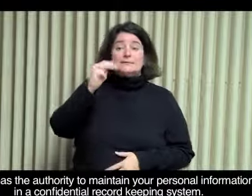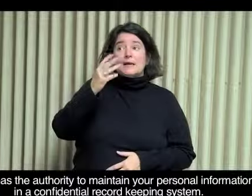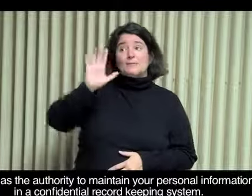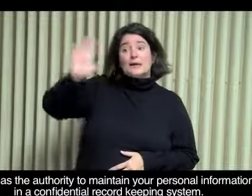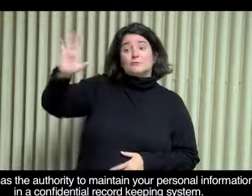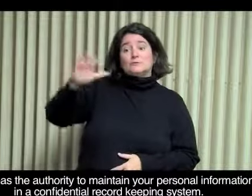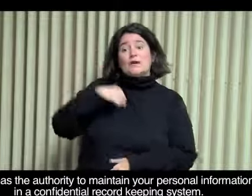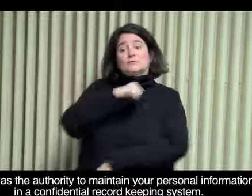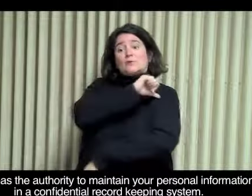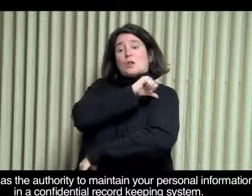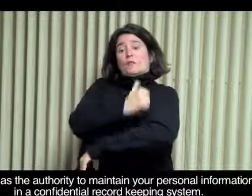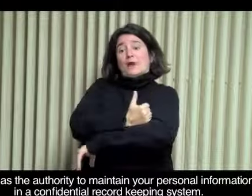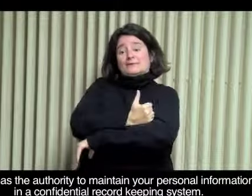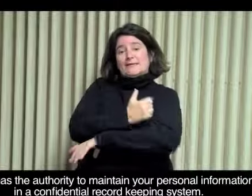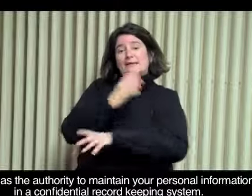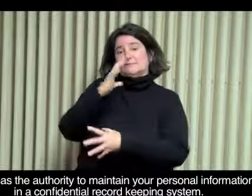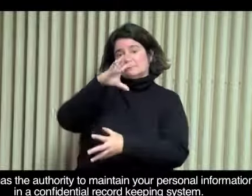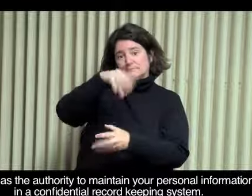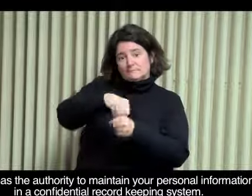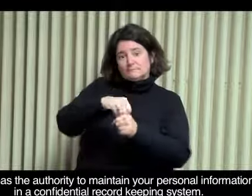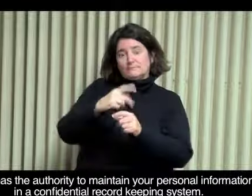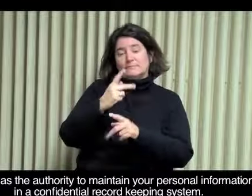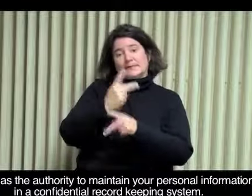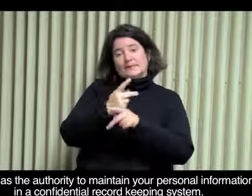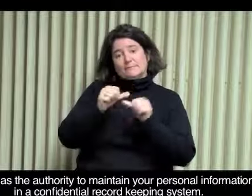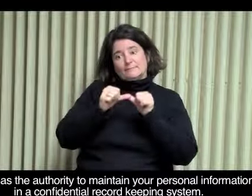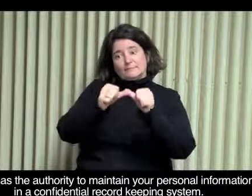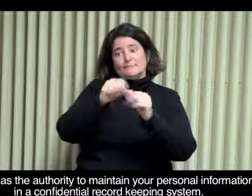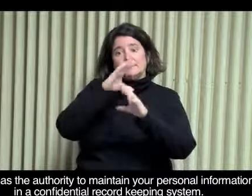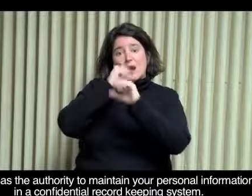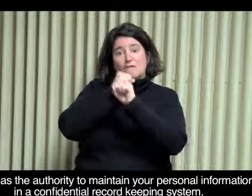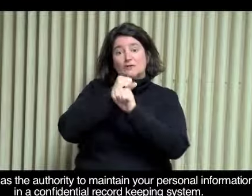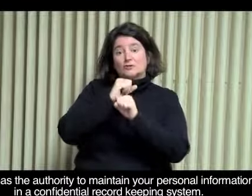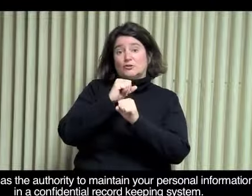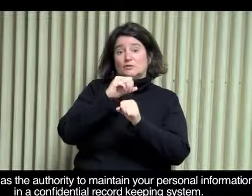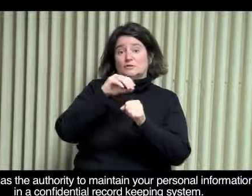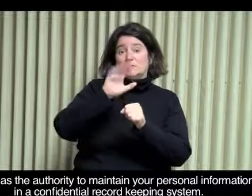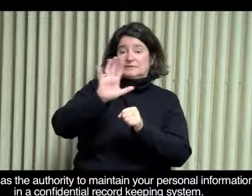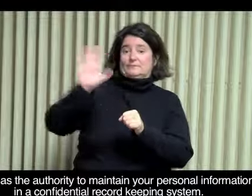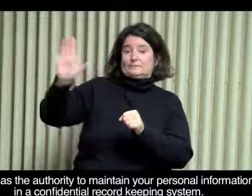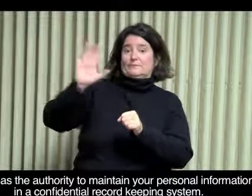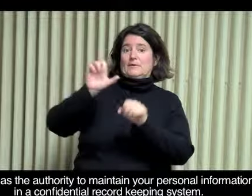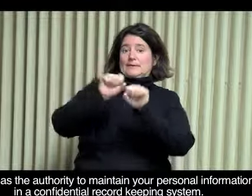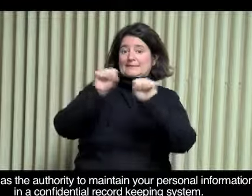DMH has the authority to maintain your personal information in a confidential record-keeping system.